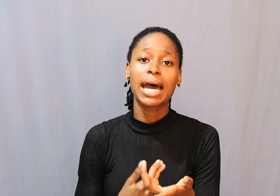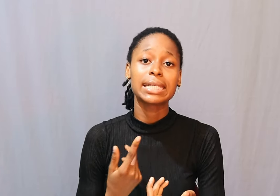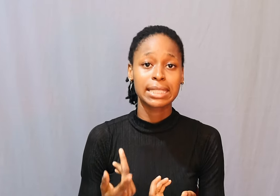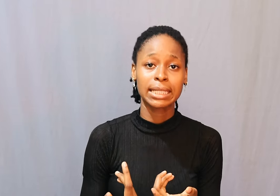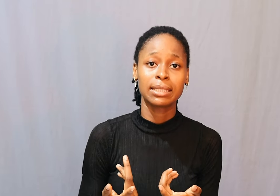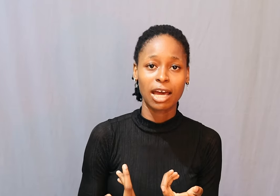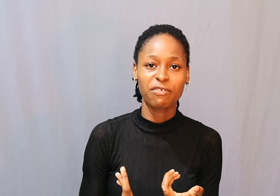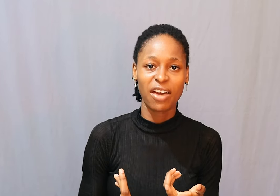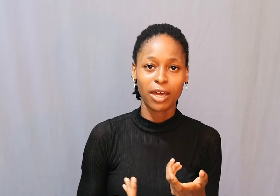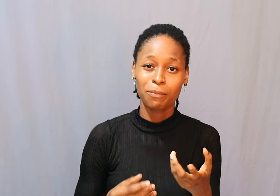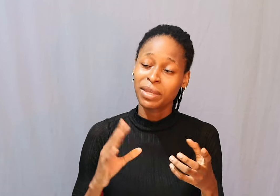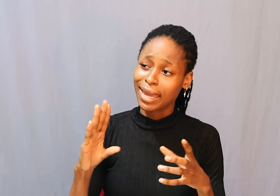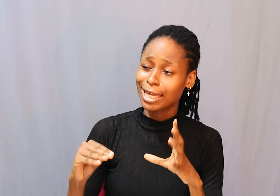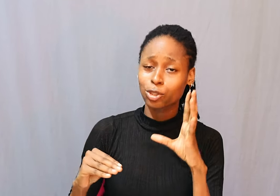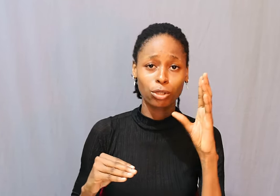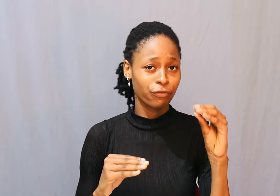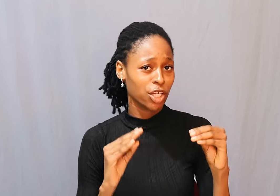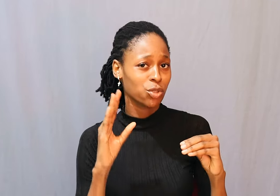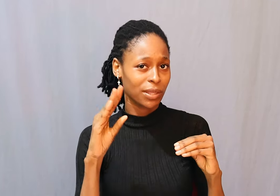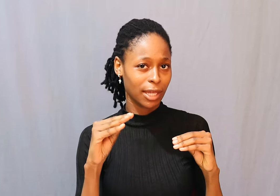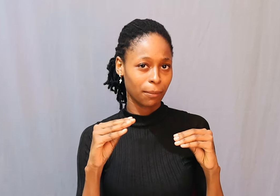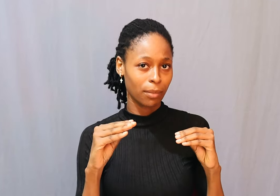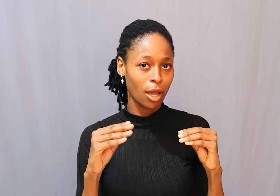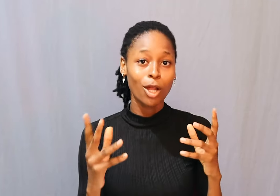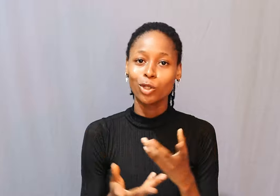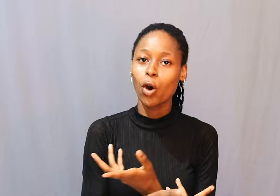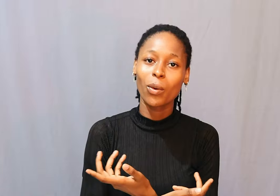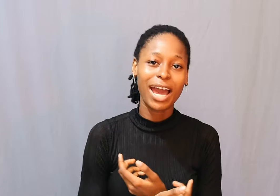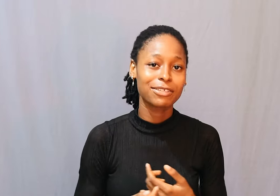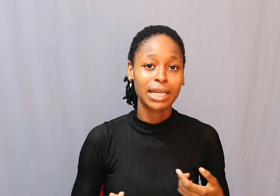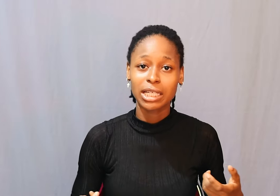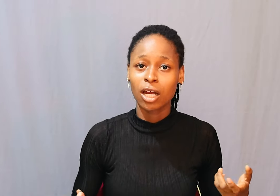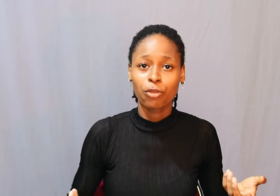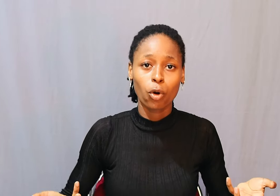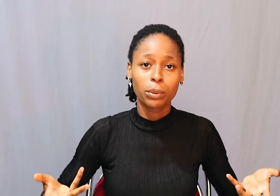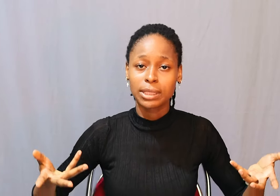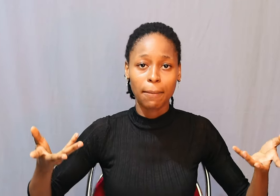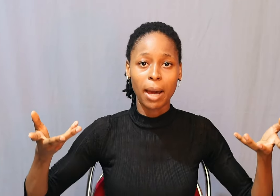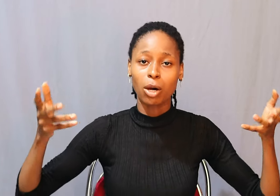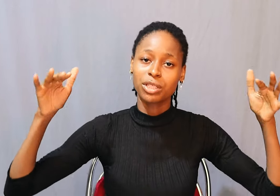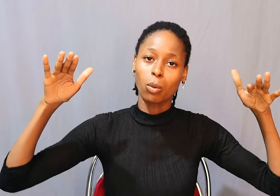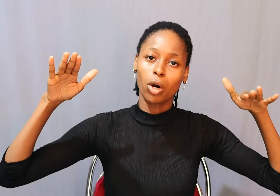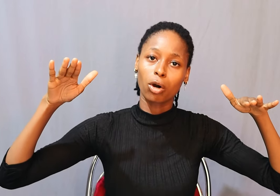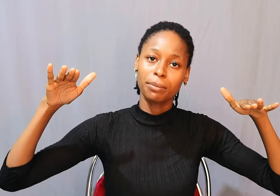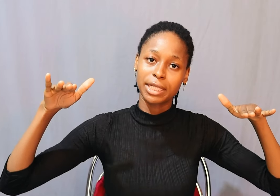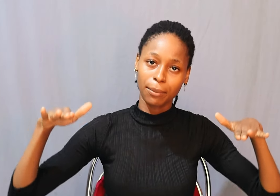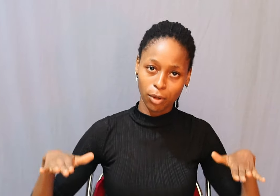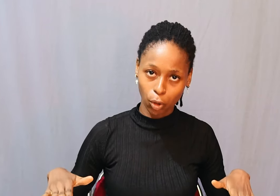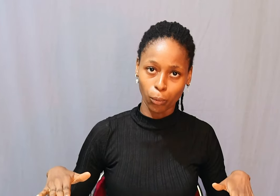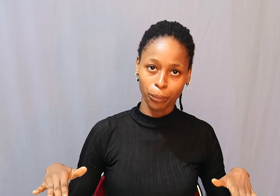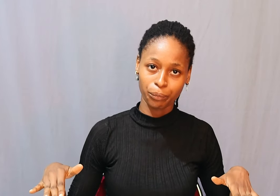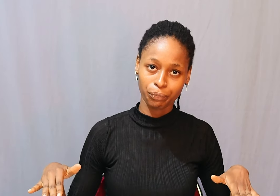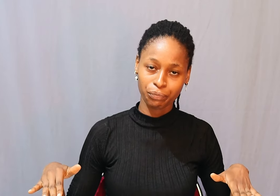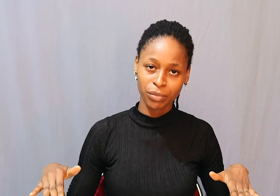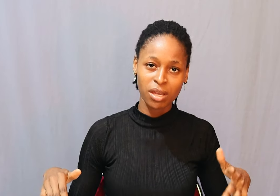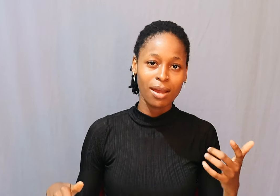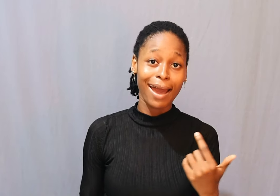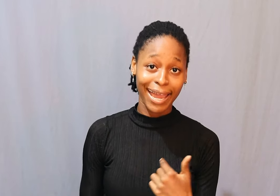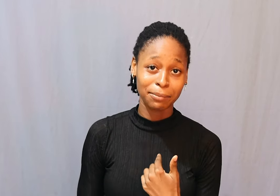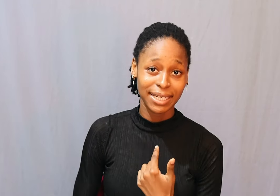had seen her father and conversed with him, long after the earth opened her mouth and welcomed him home. I might